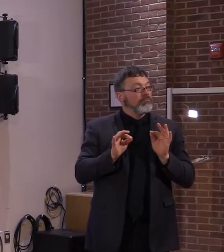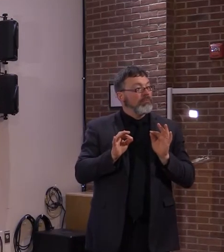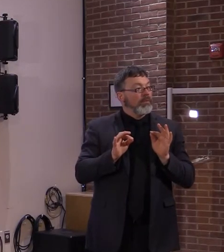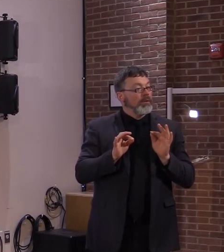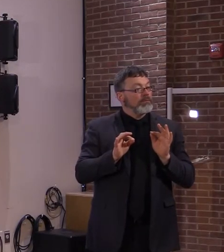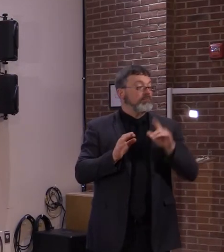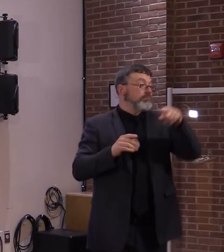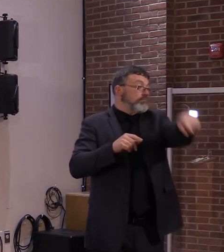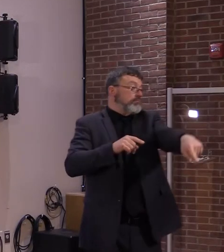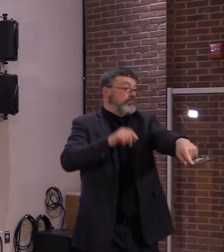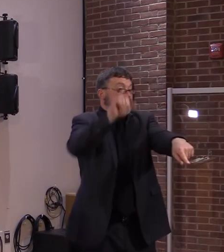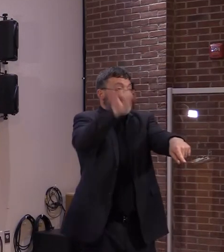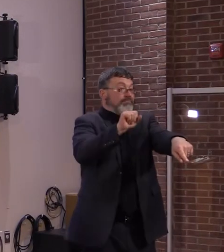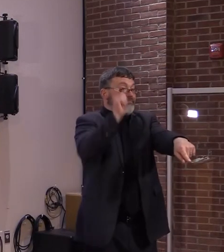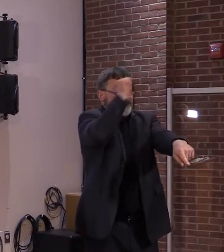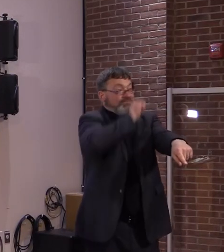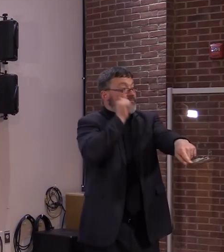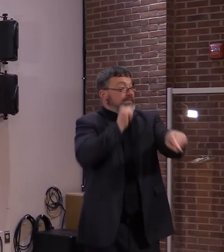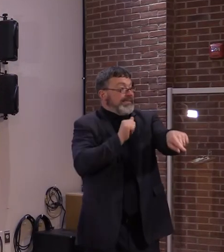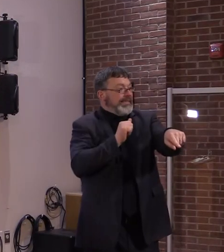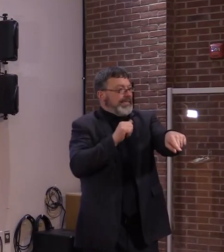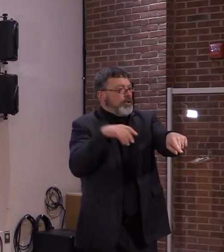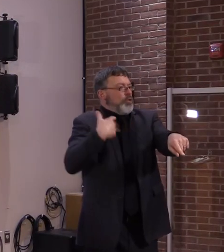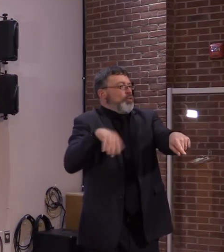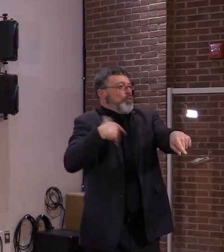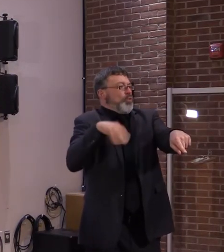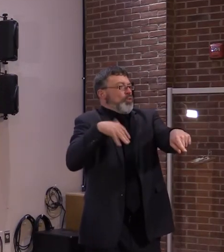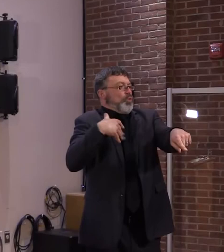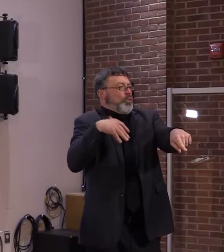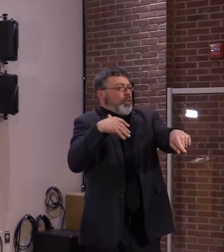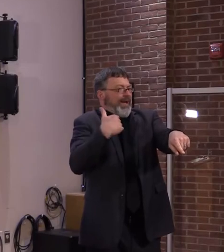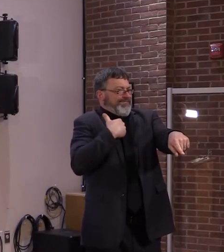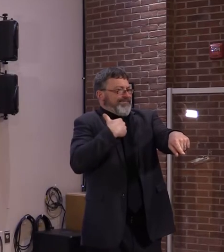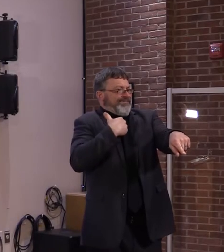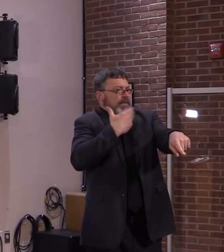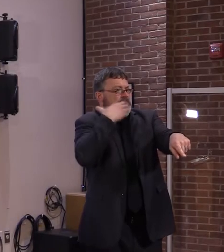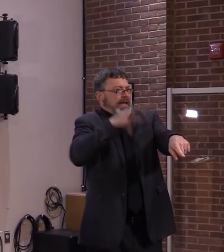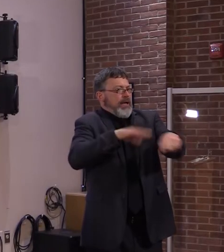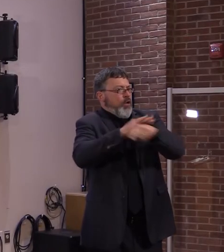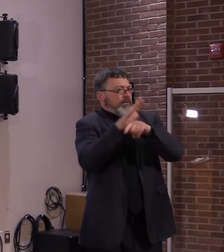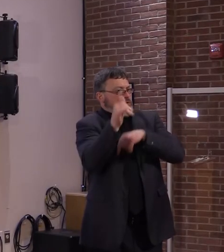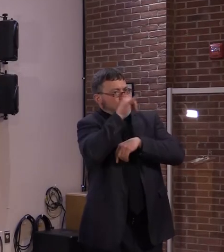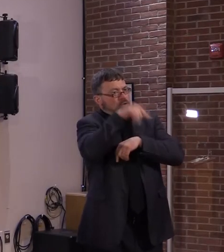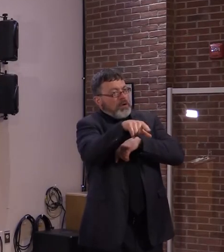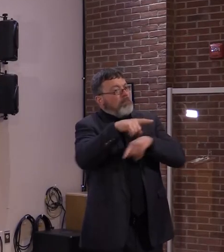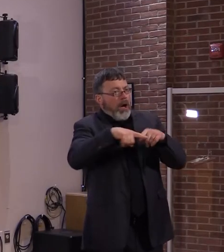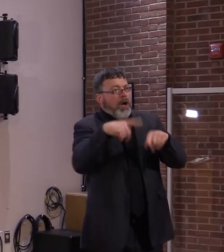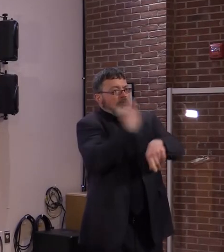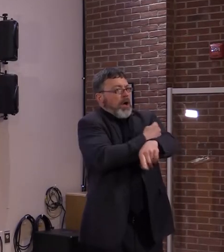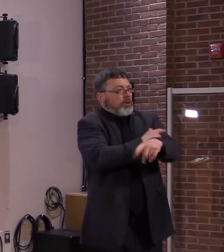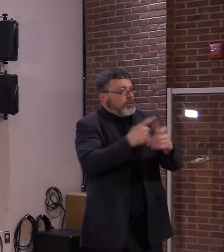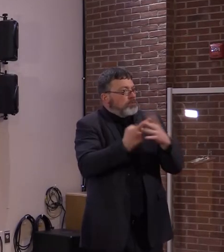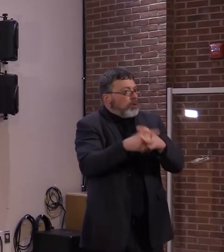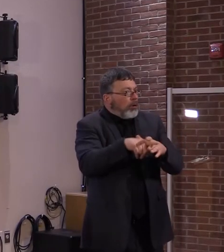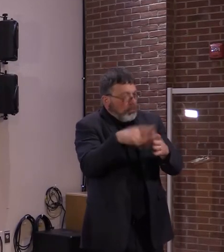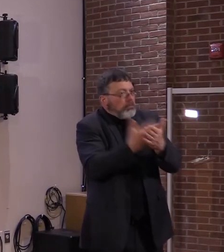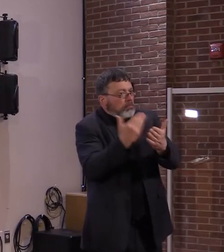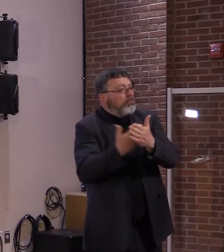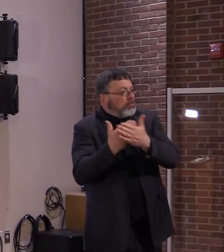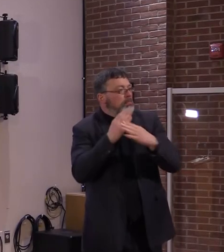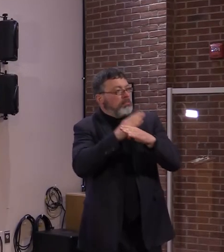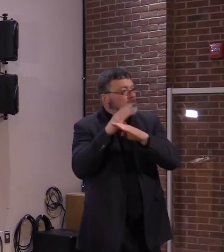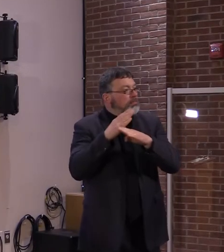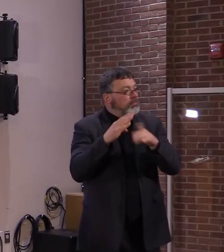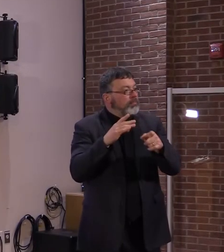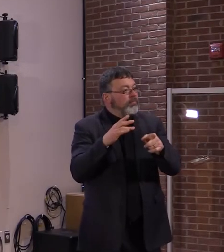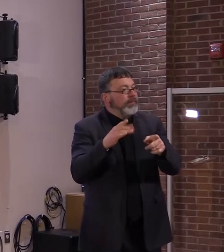which is great. It's a little too soon to comment on what's going on in India, whatever, because there's just so many cases there, and we